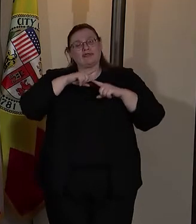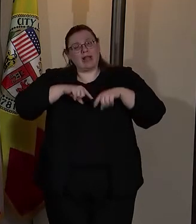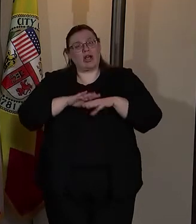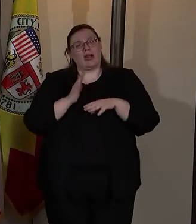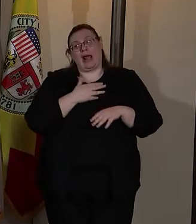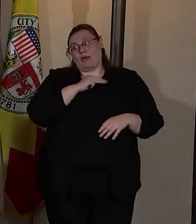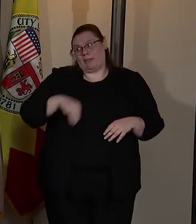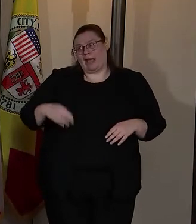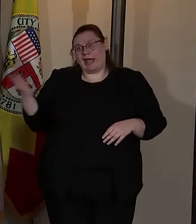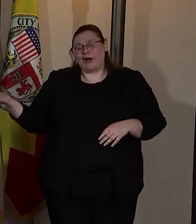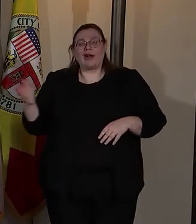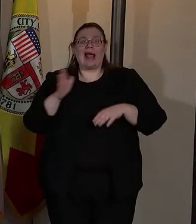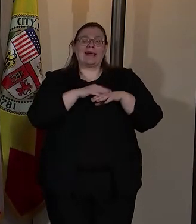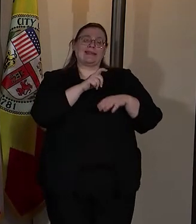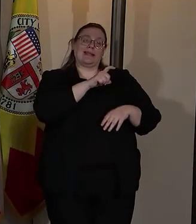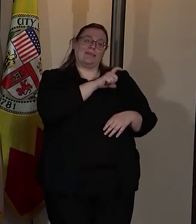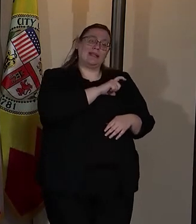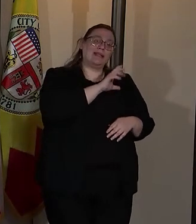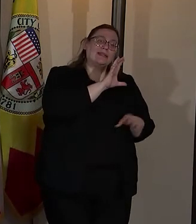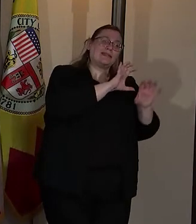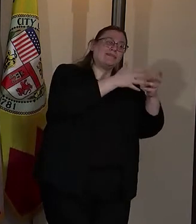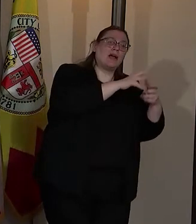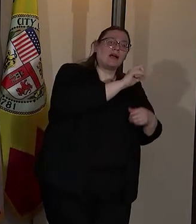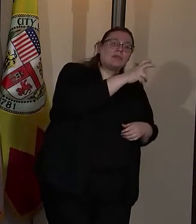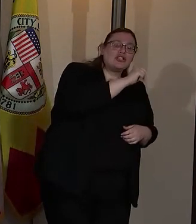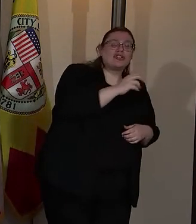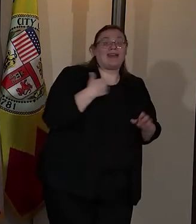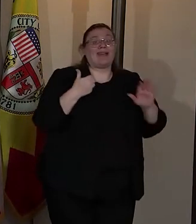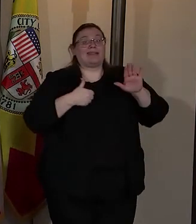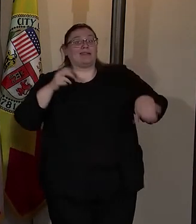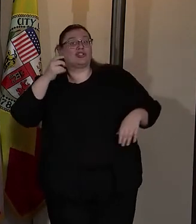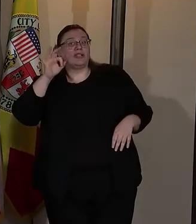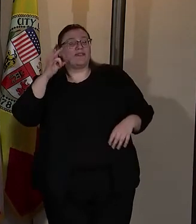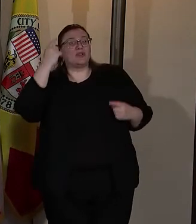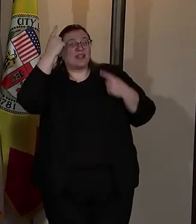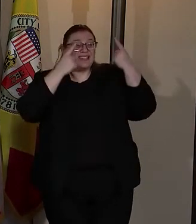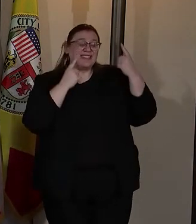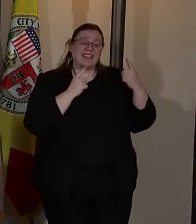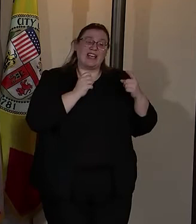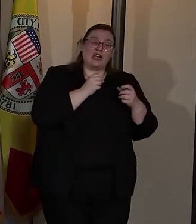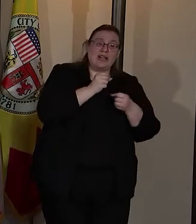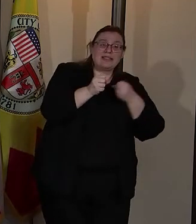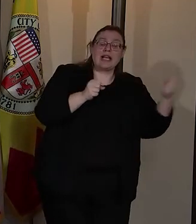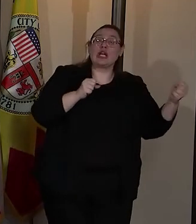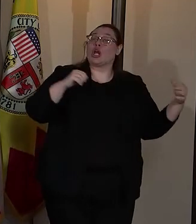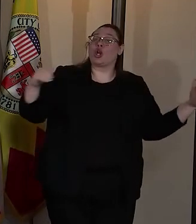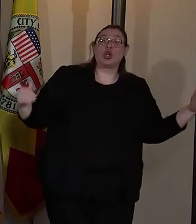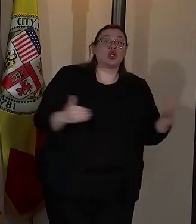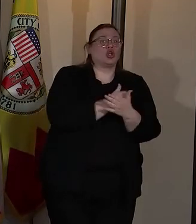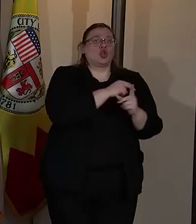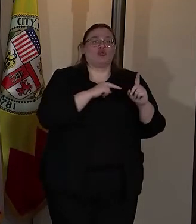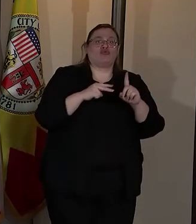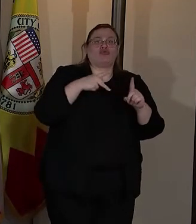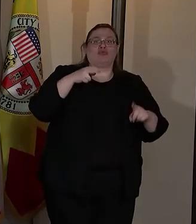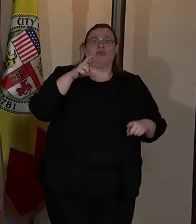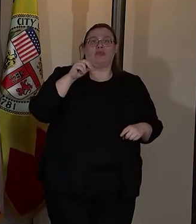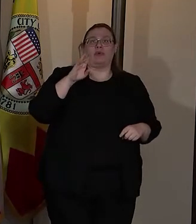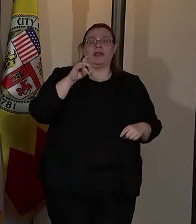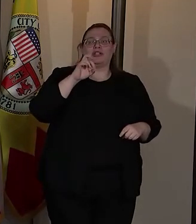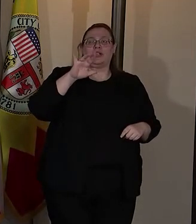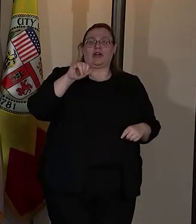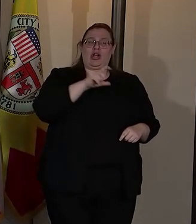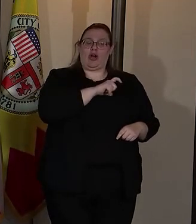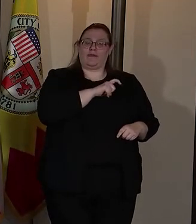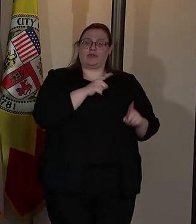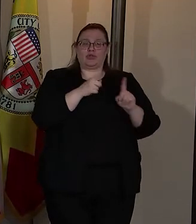calling on the police commission and the chief to consider assigning all new probationary officers to the